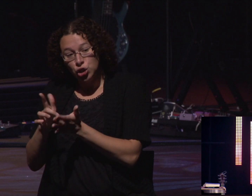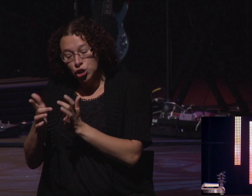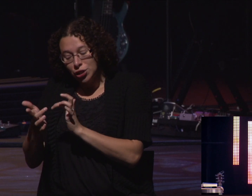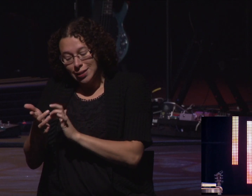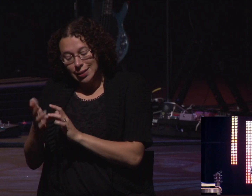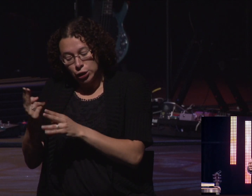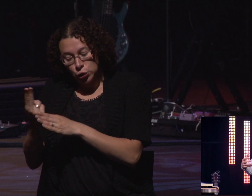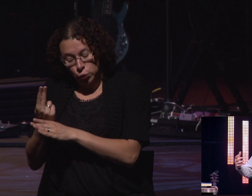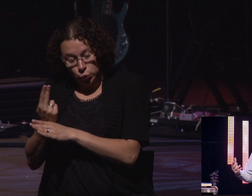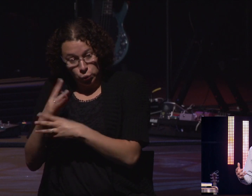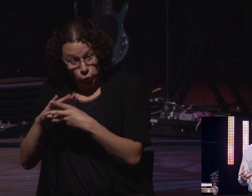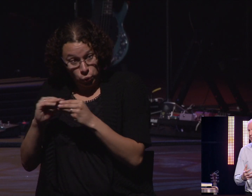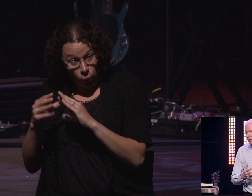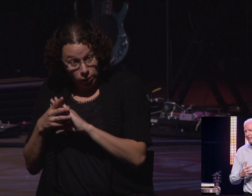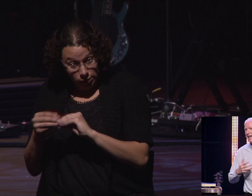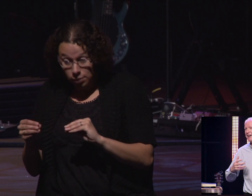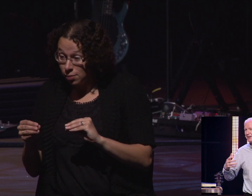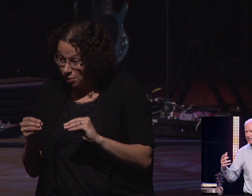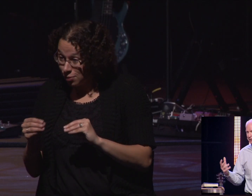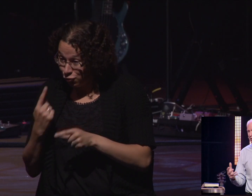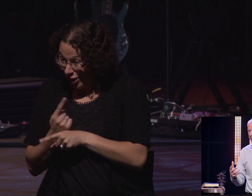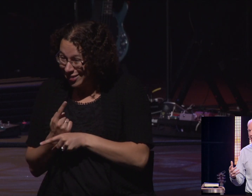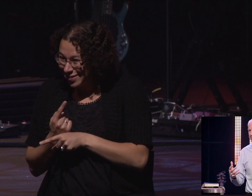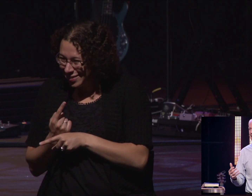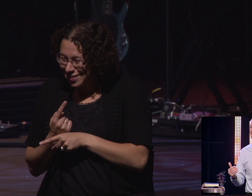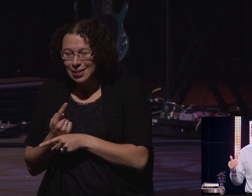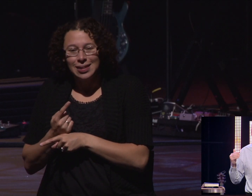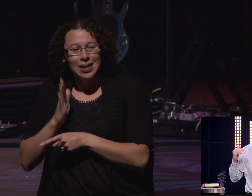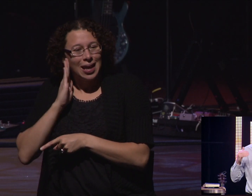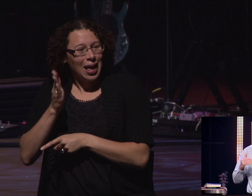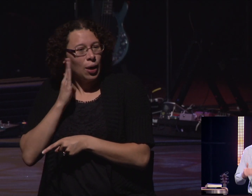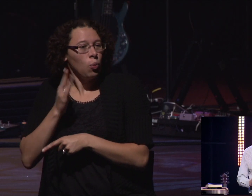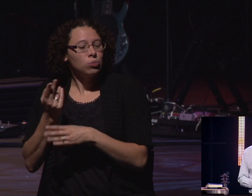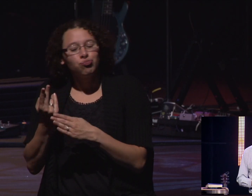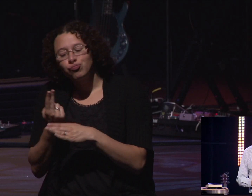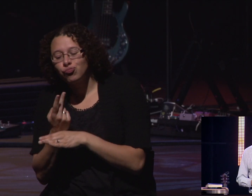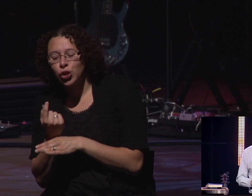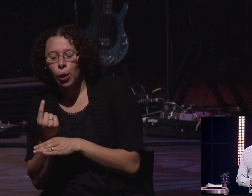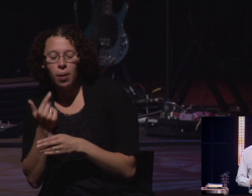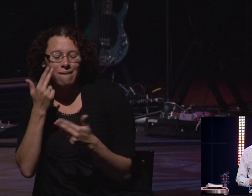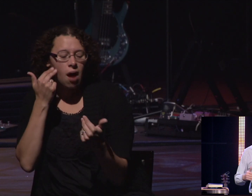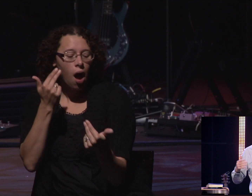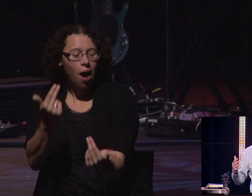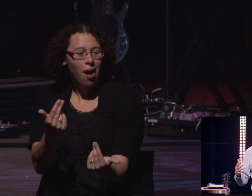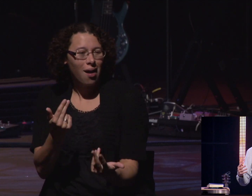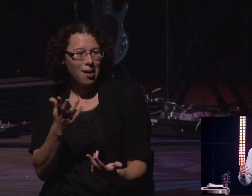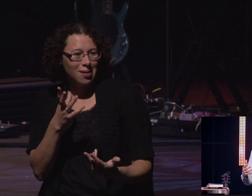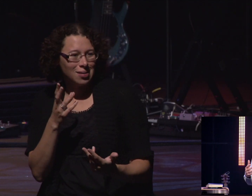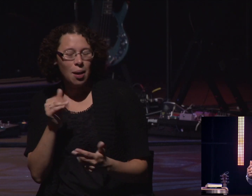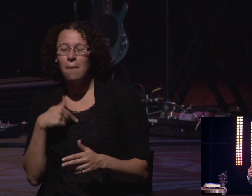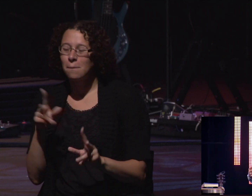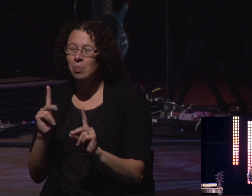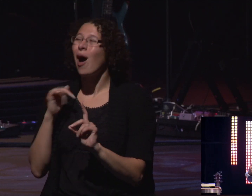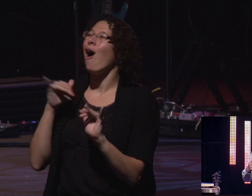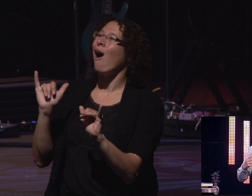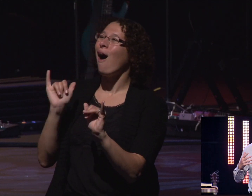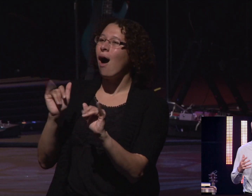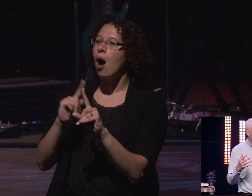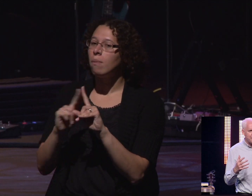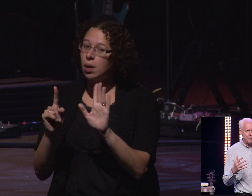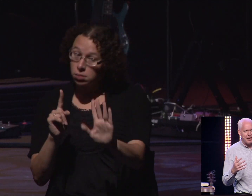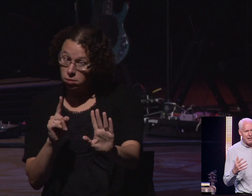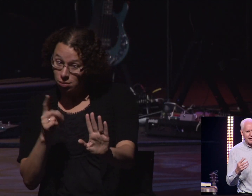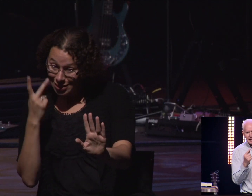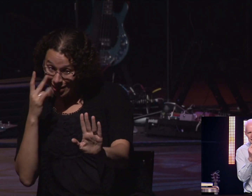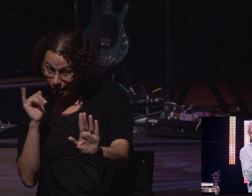And it's a way of doing humor that people would laugh at his stories, but then he would drive home the point. And he gave the illustration. He said, sometimes when you